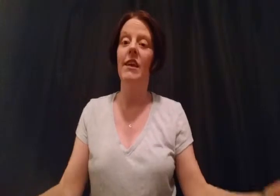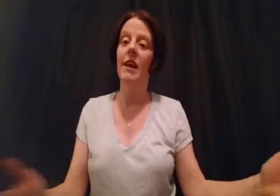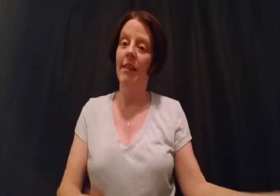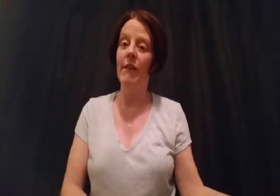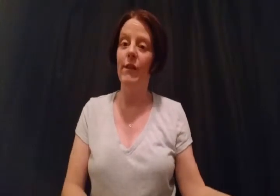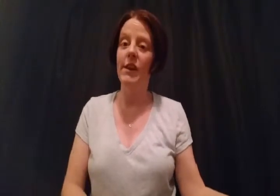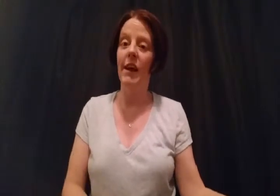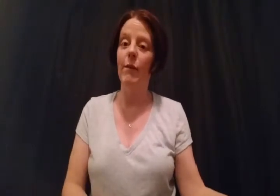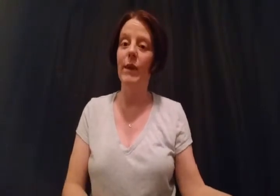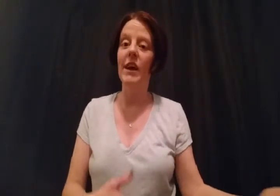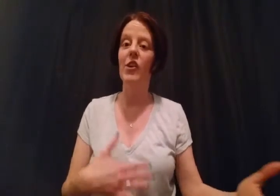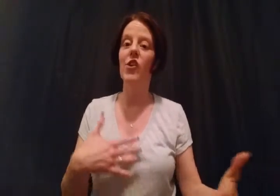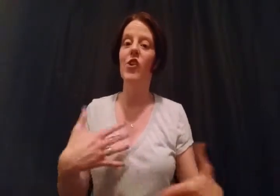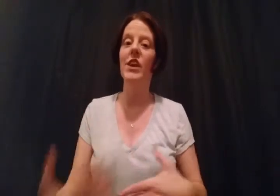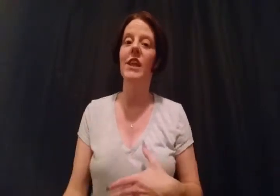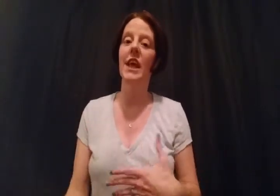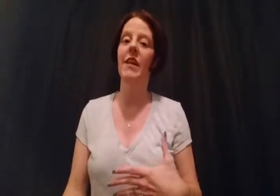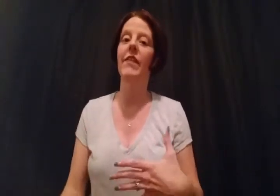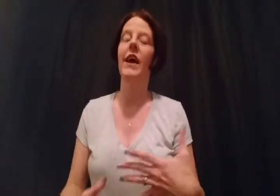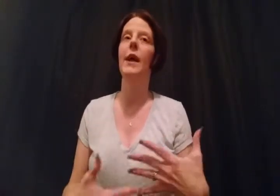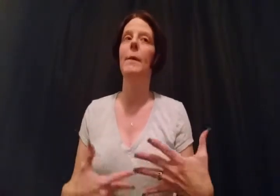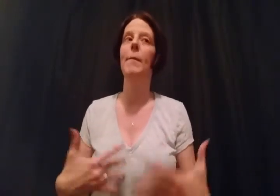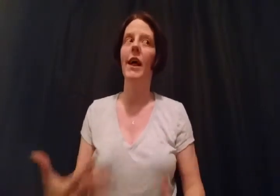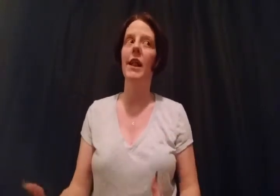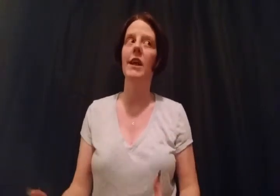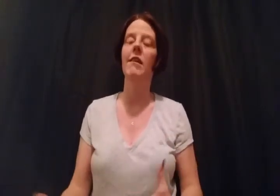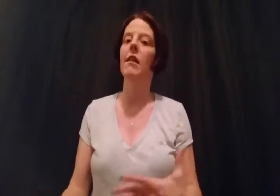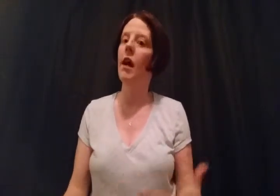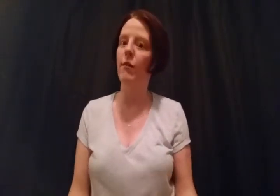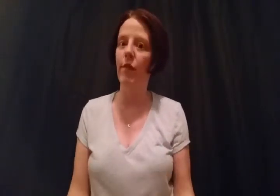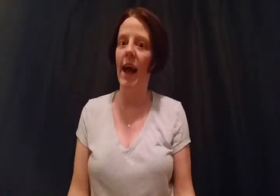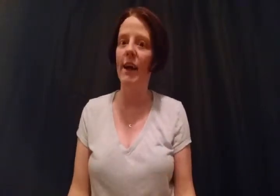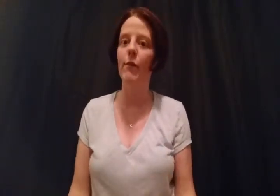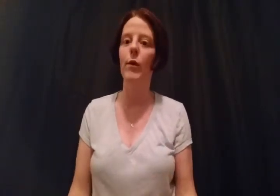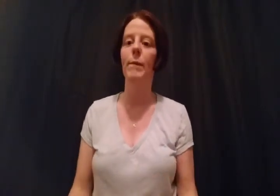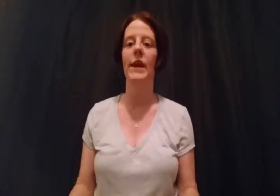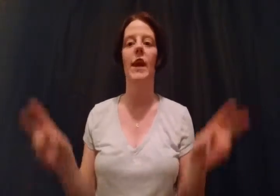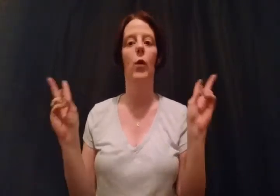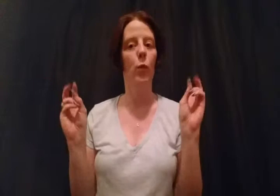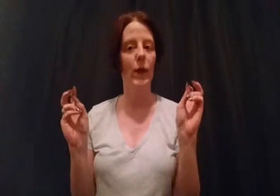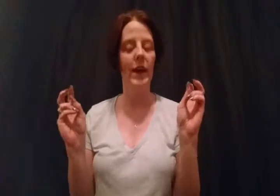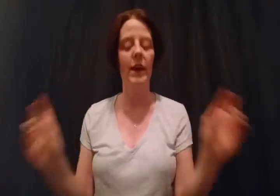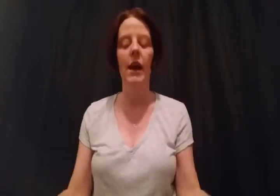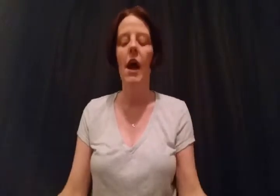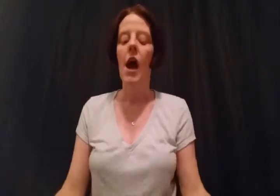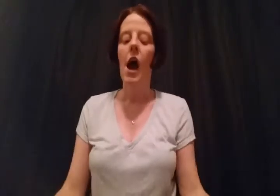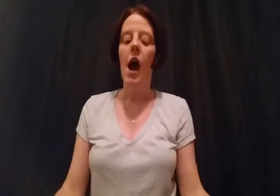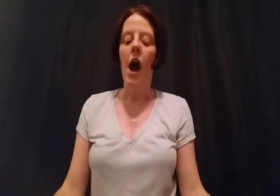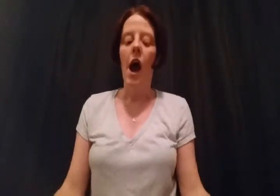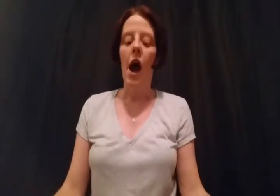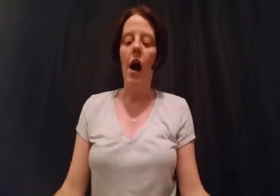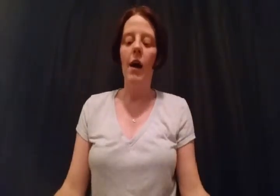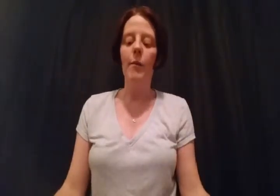life and death because she said that Bella gets a lot of flack for being weak. Um,